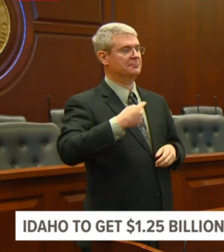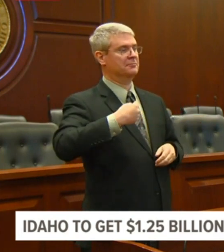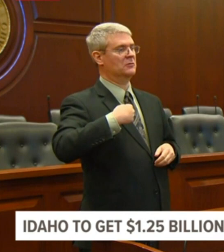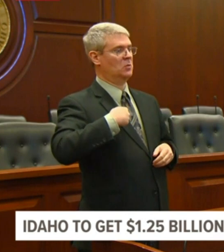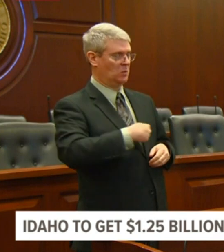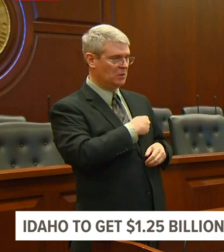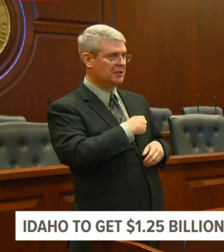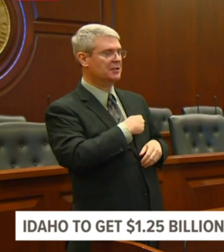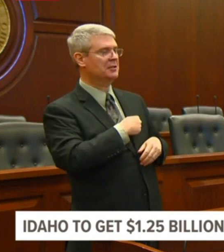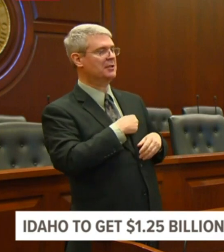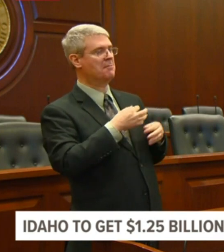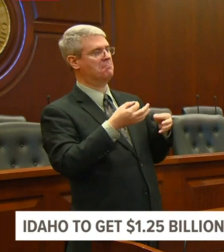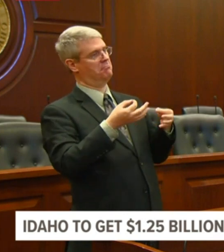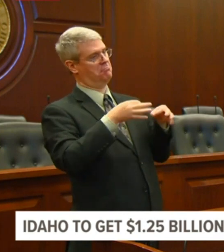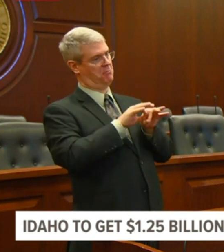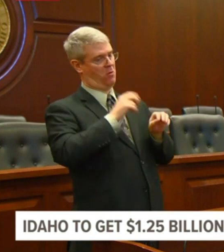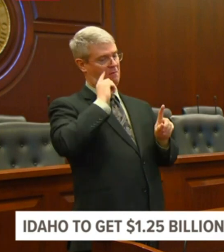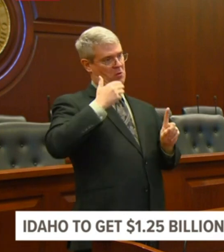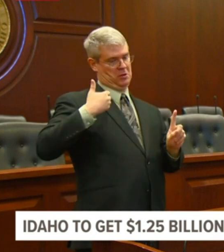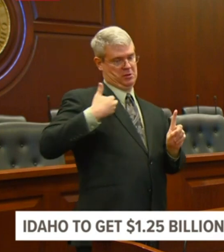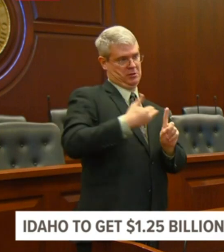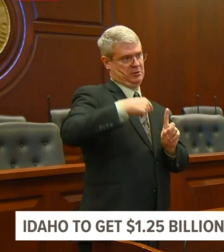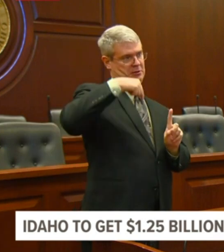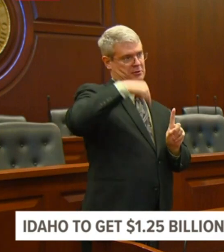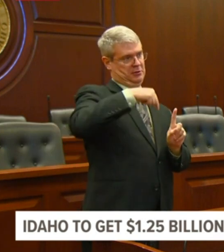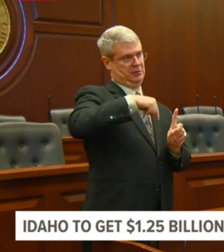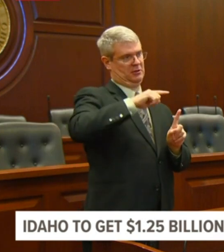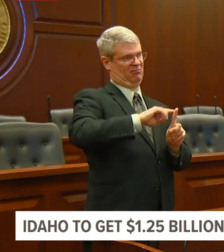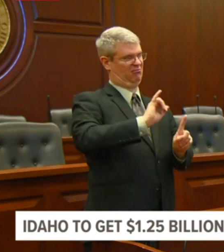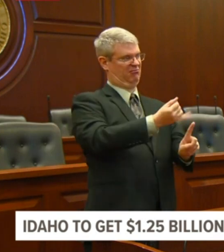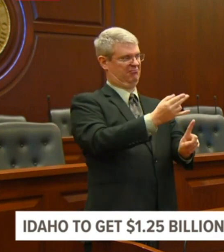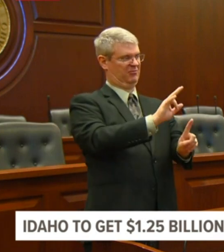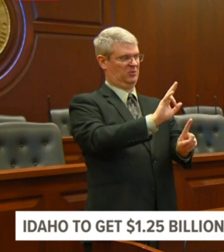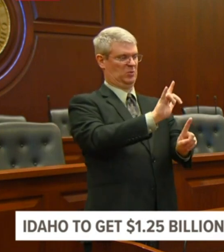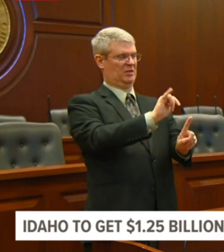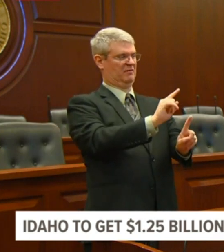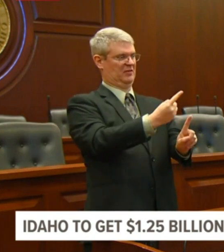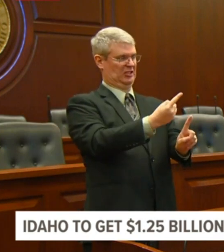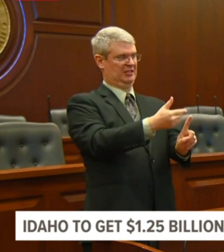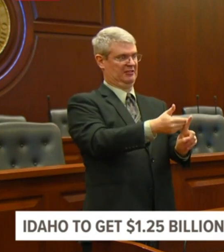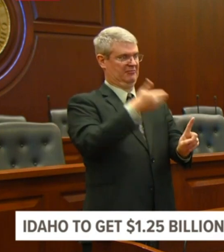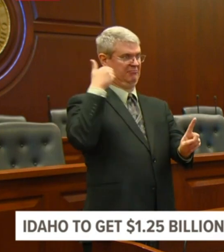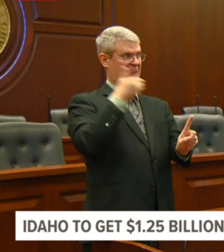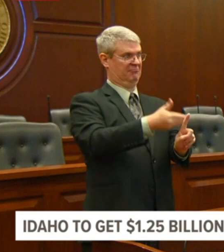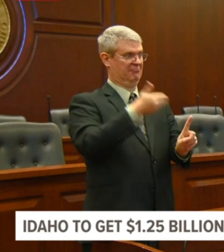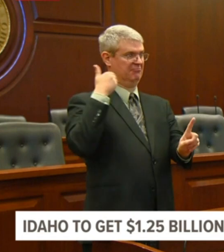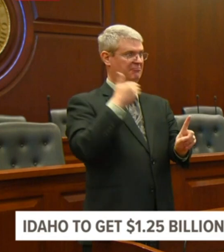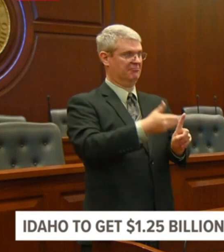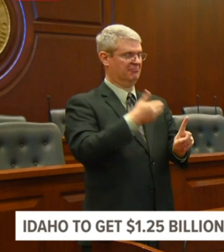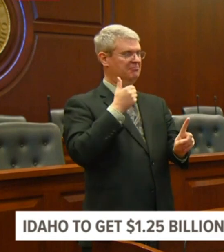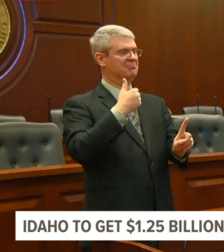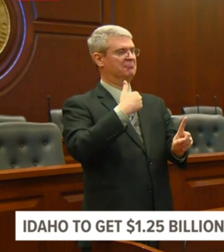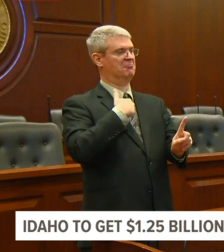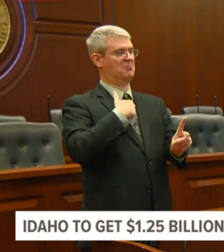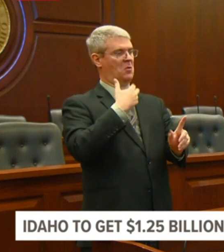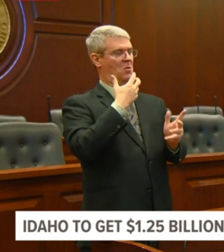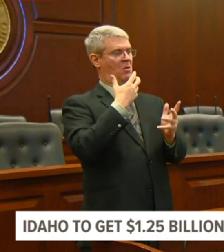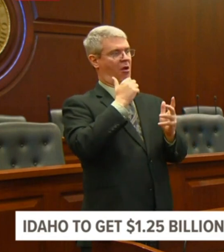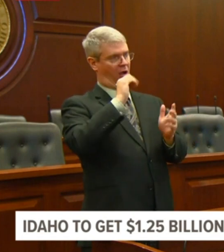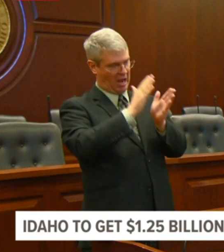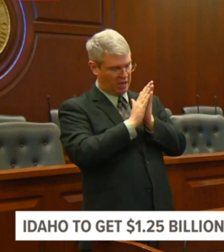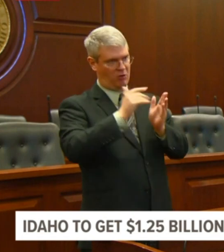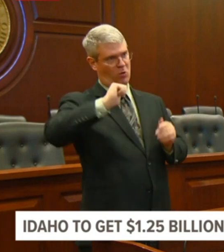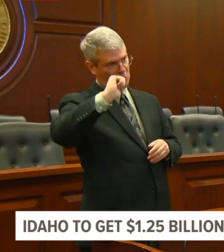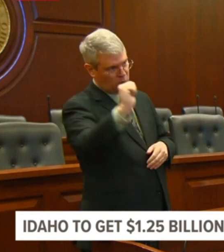agencies hold back 1% of their general fund appropriation. That will save us approximately $40 million